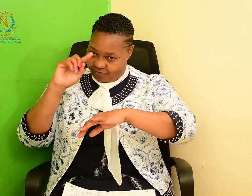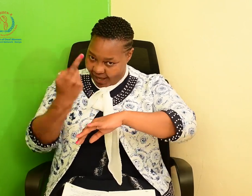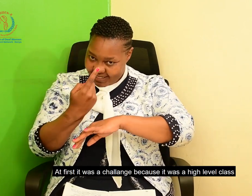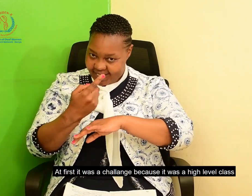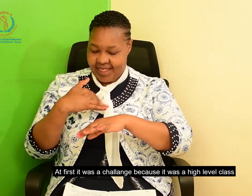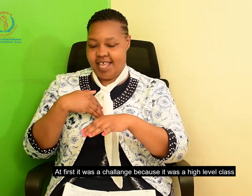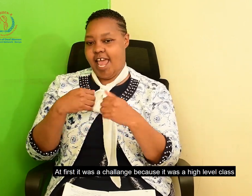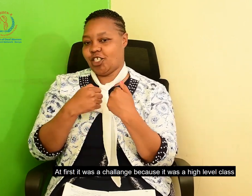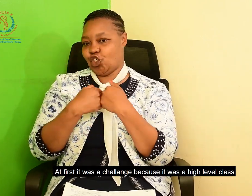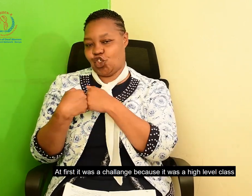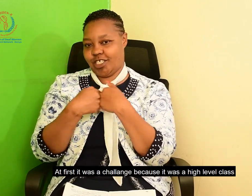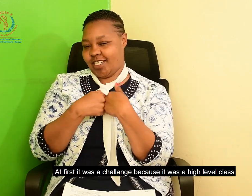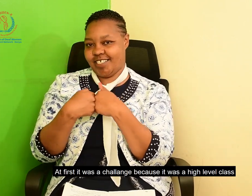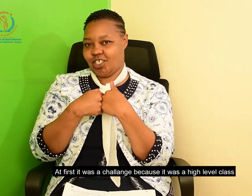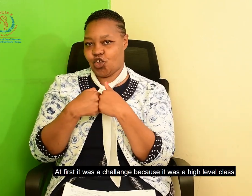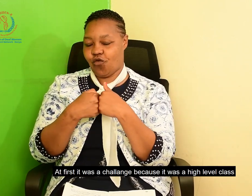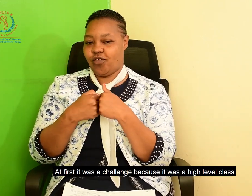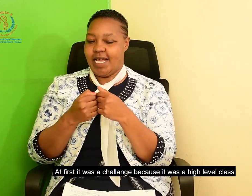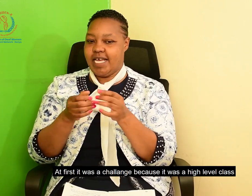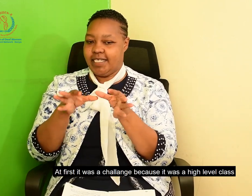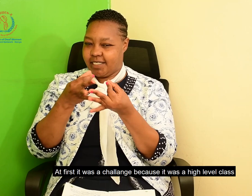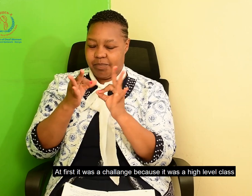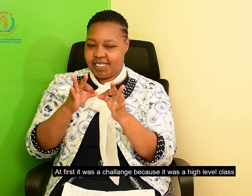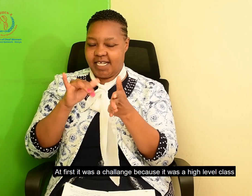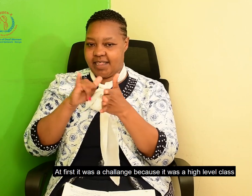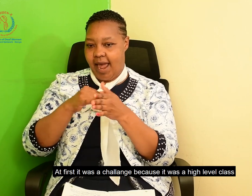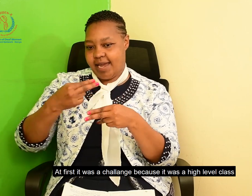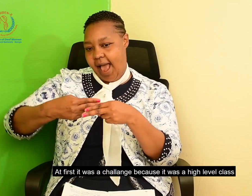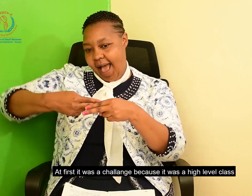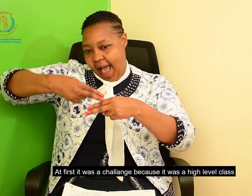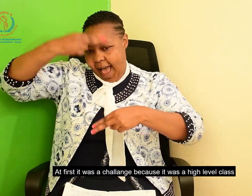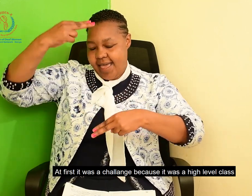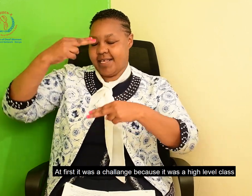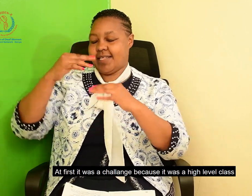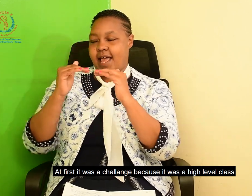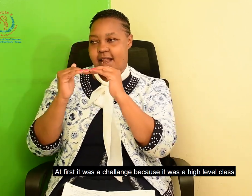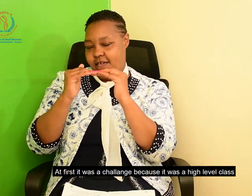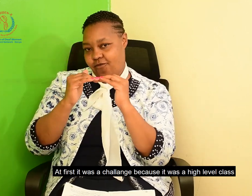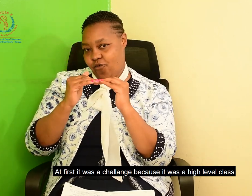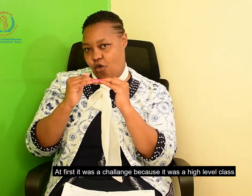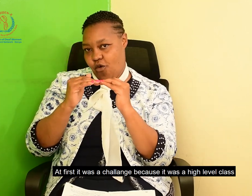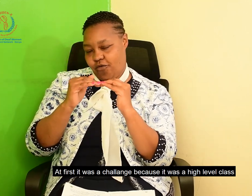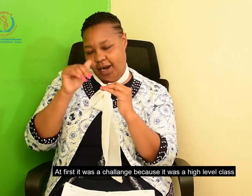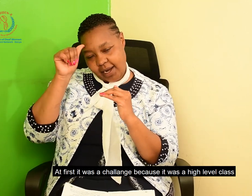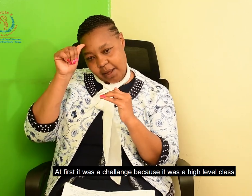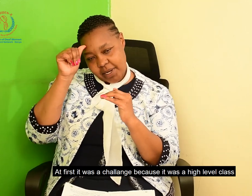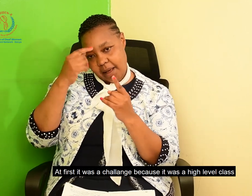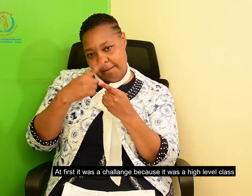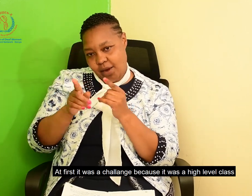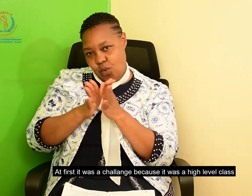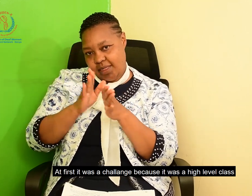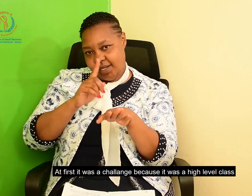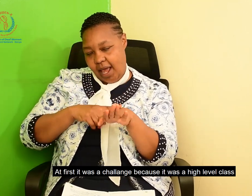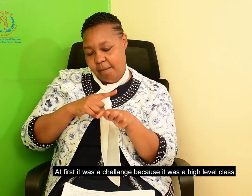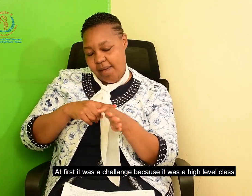At first, it was a challenge. The interpreter, because that was a high-level